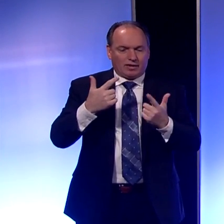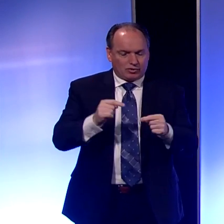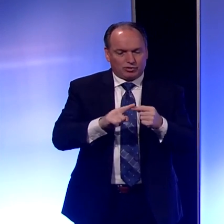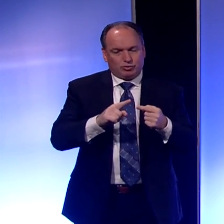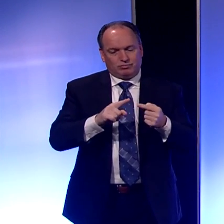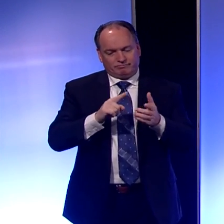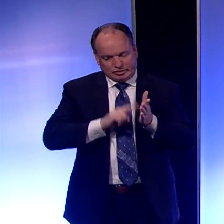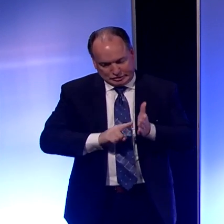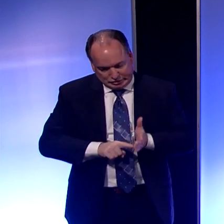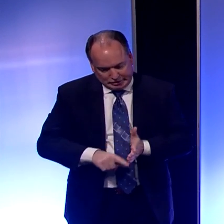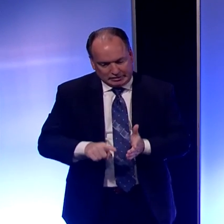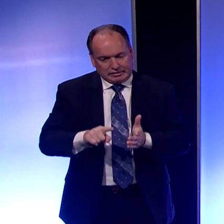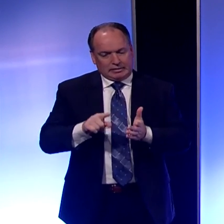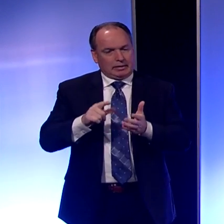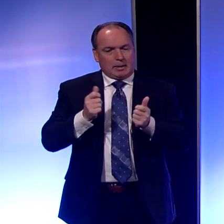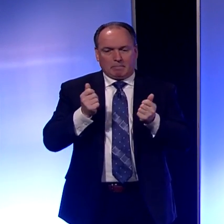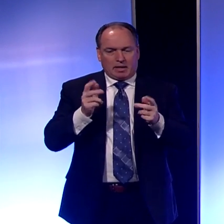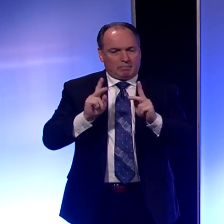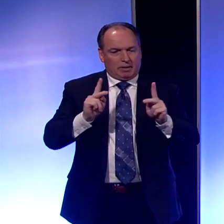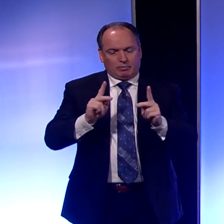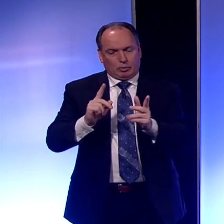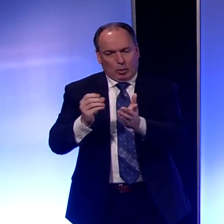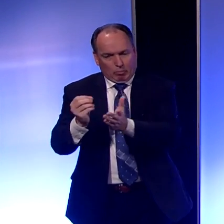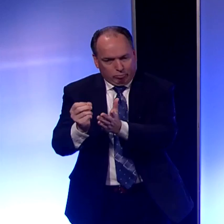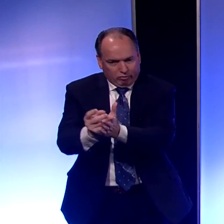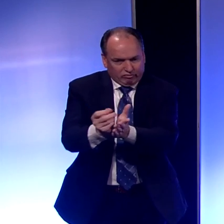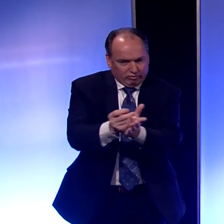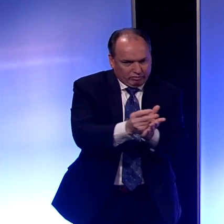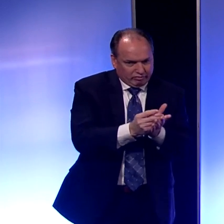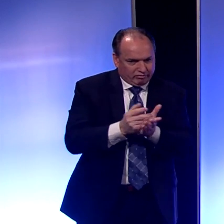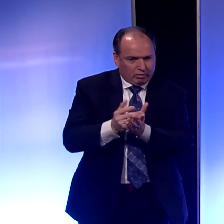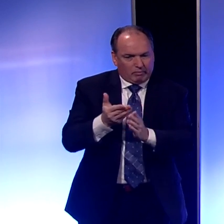and it goes through a multi-layer process from my understanding.